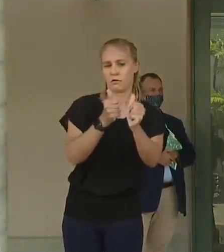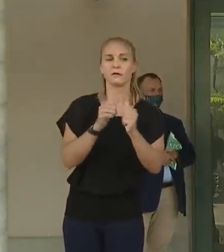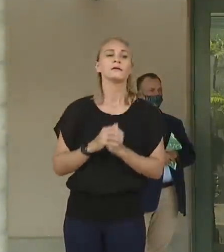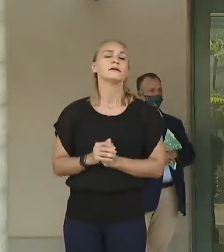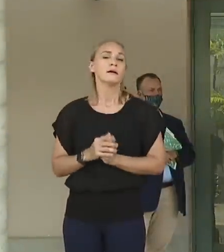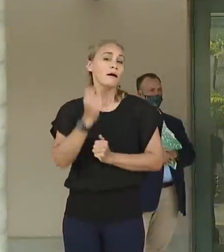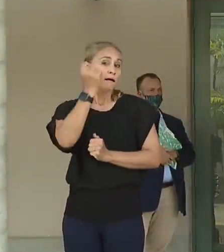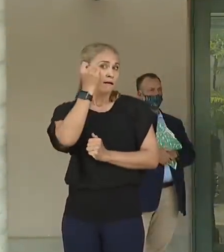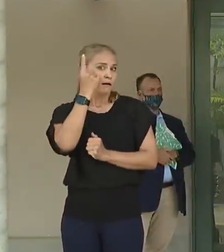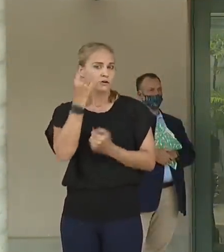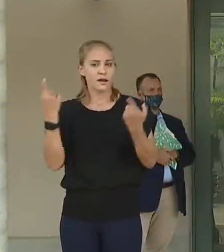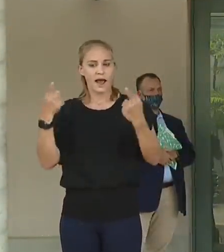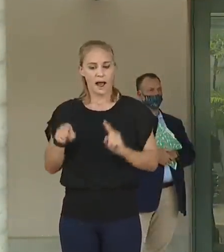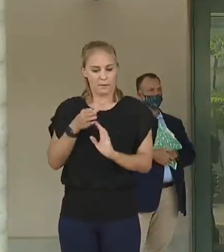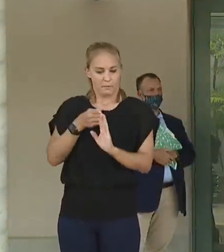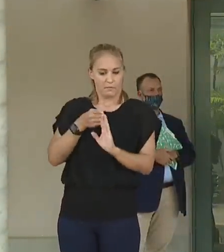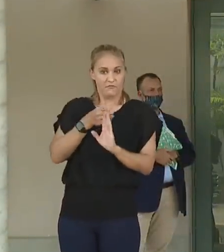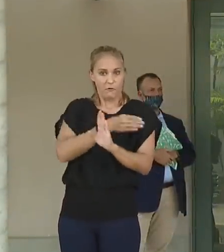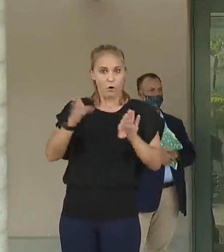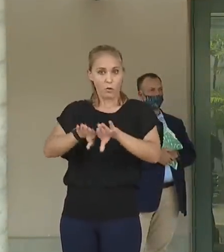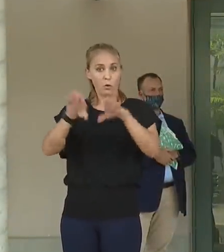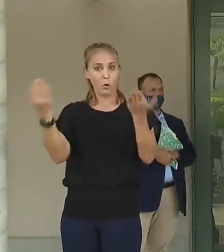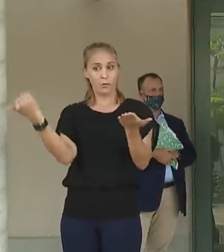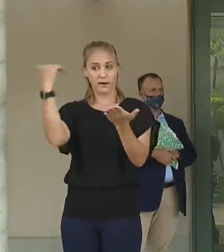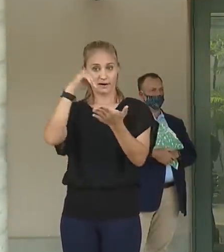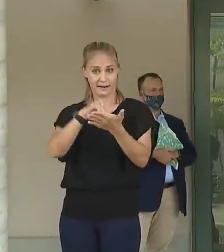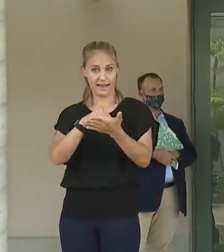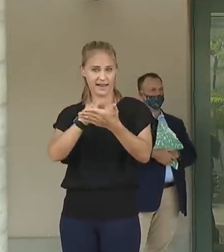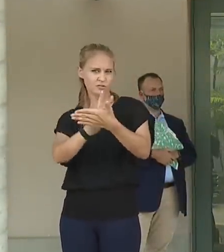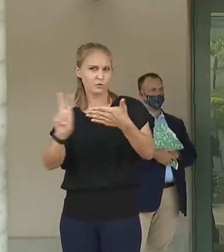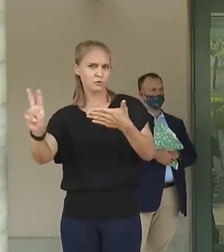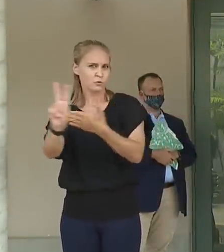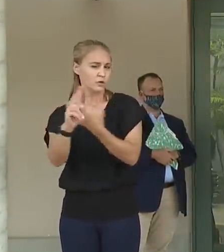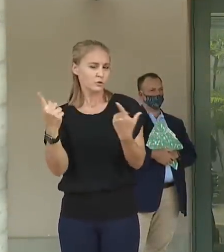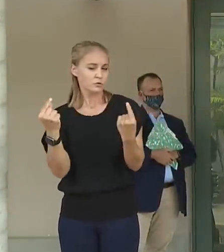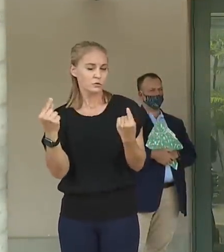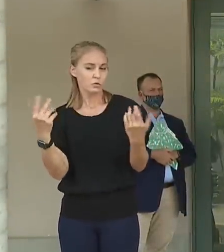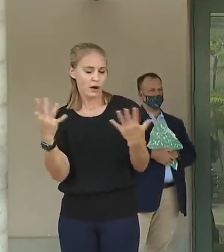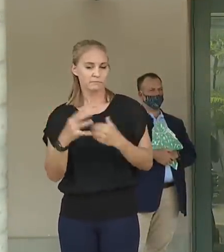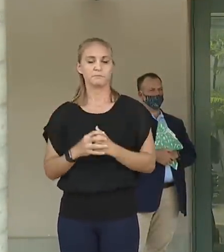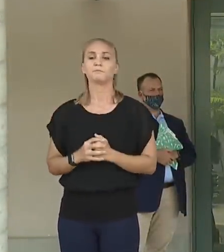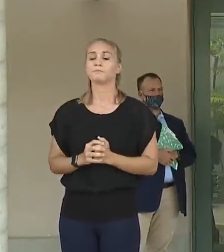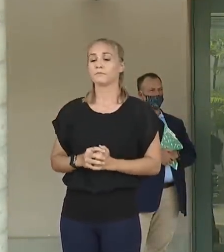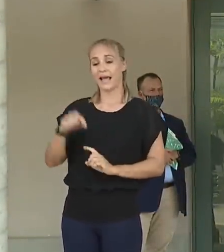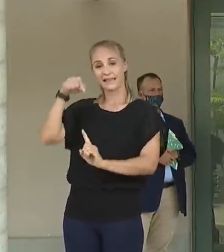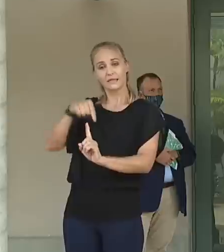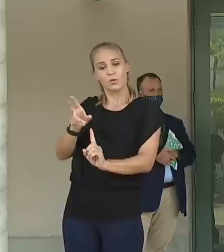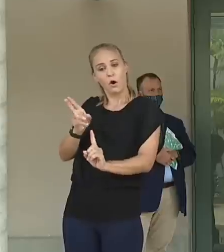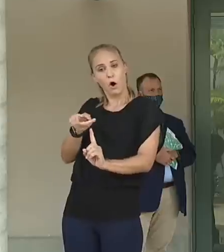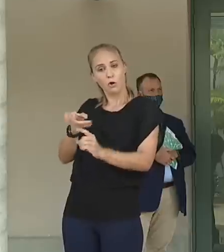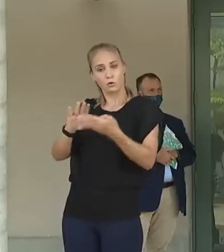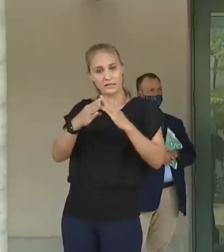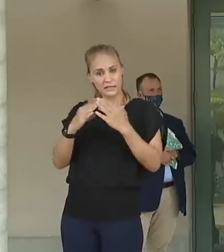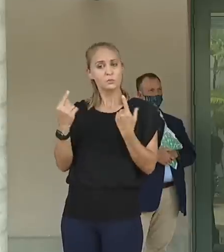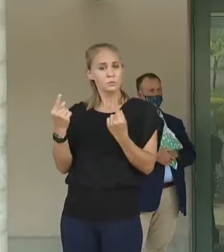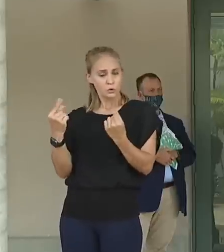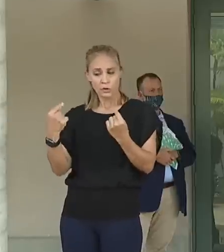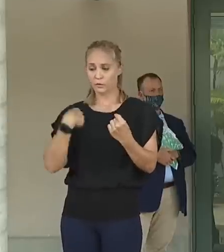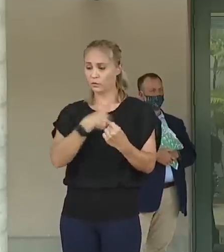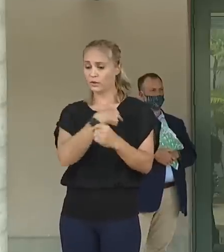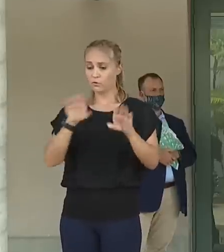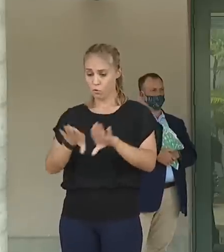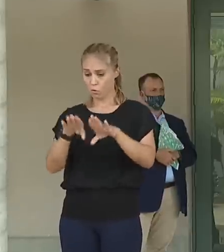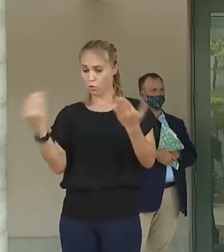This is what needs to be done prior to reopening in two weeks. And this is what Honolulu will be doing to make sure when we